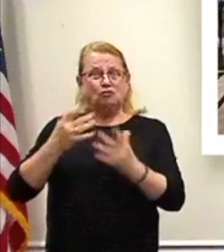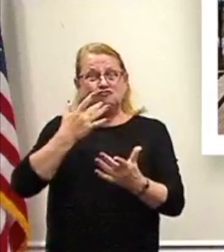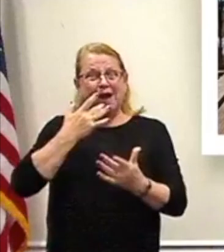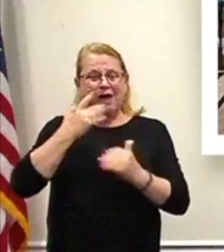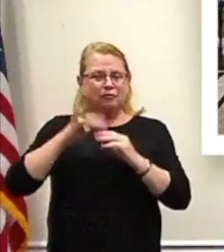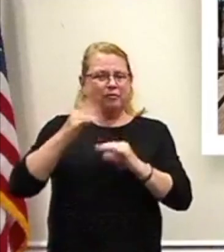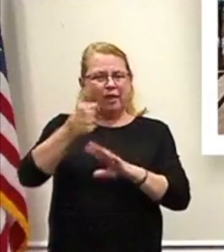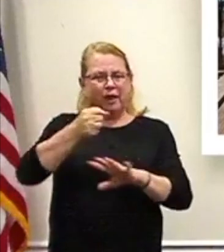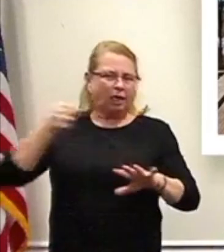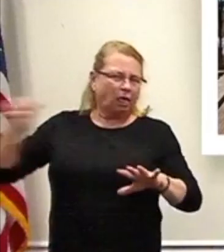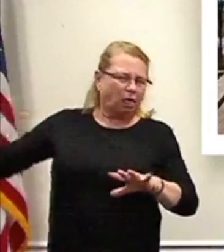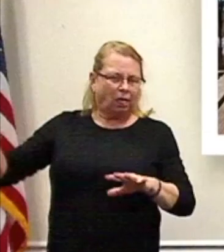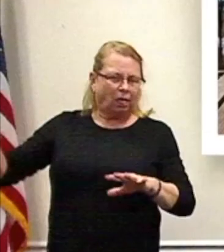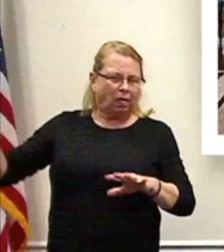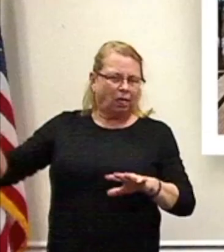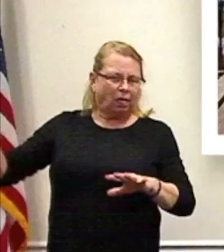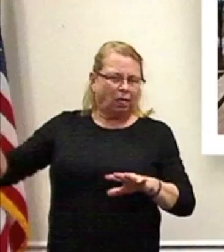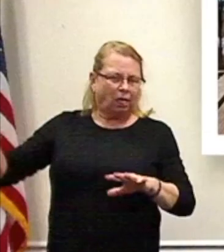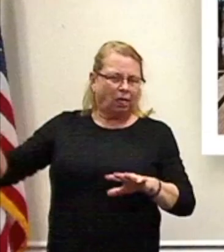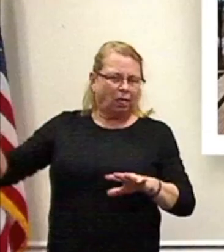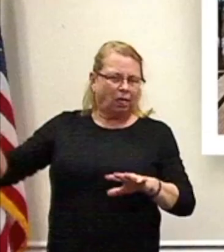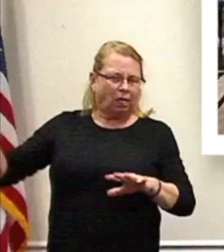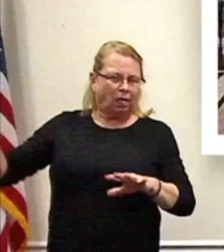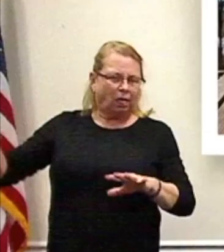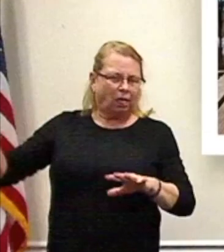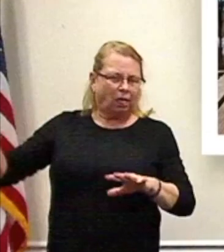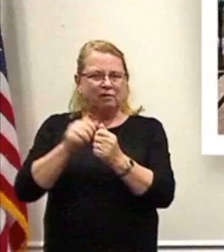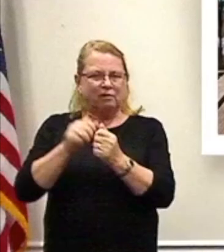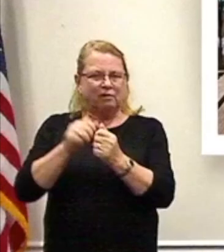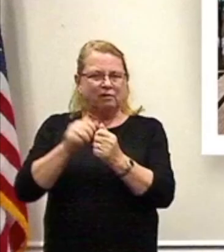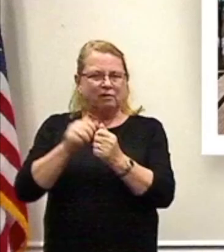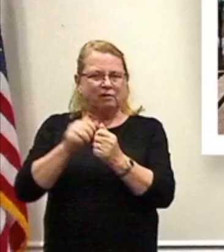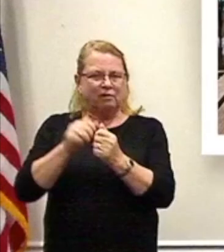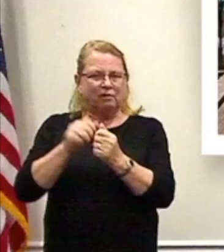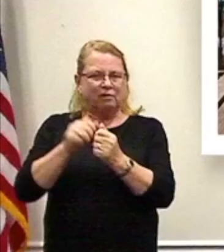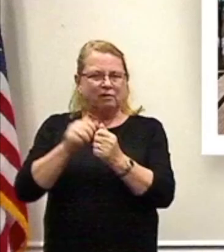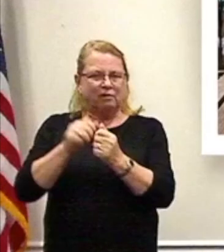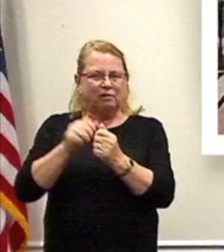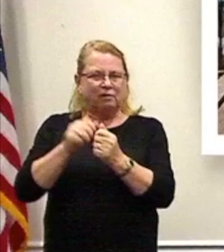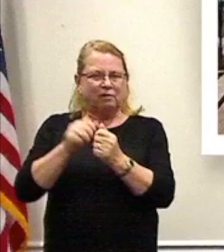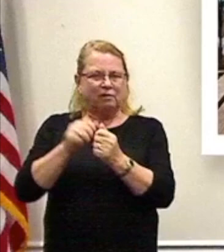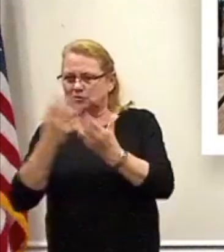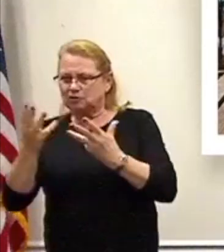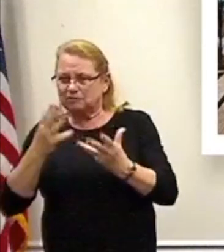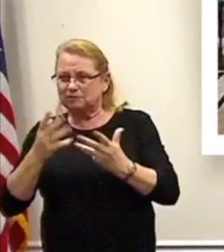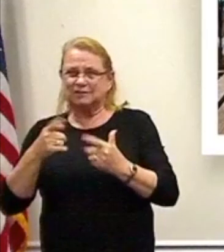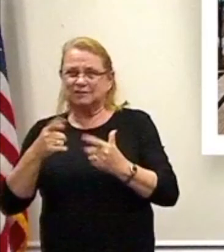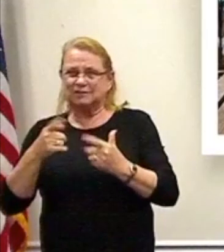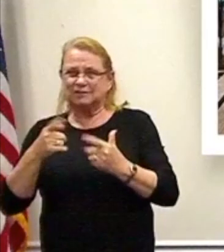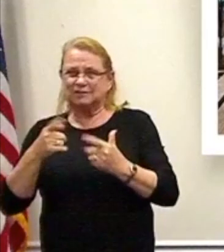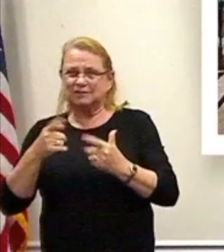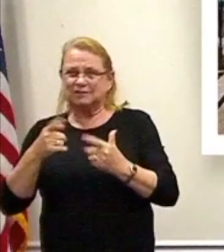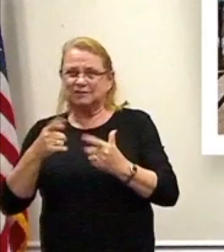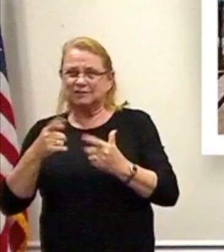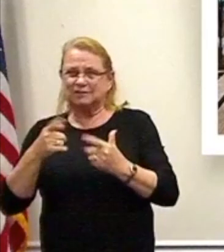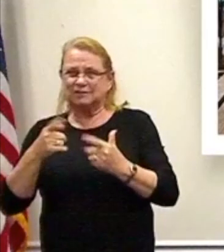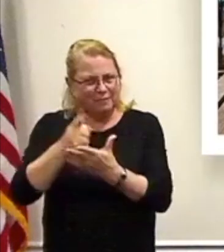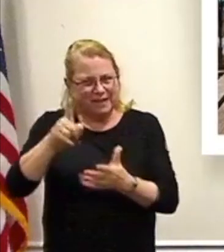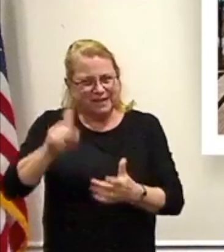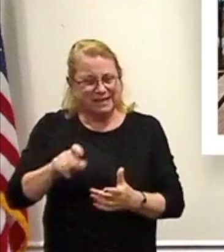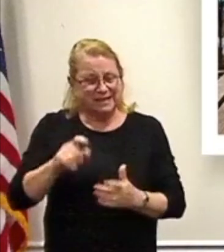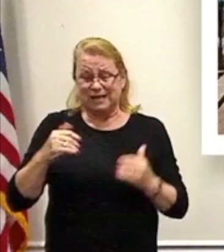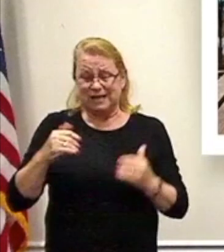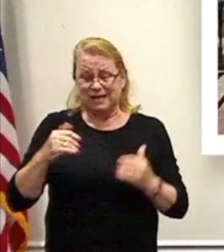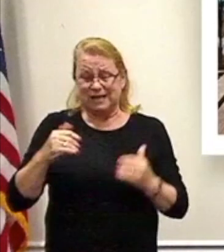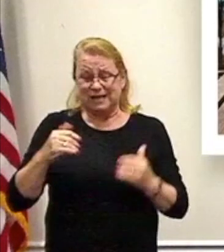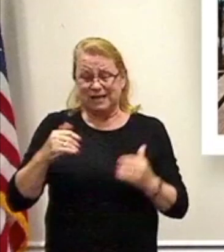in families, keep them in support services so that they're getting the help that they need. You know, young people enter the criminal justice system or